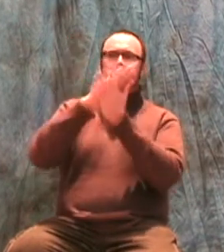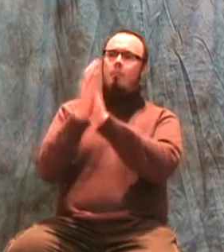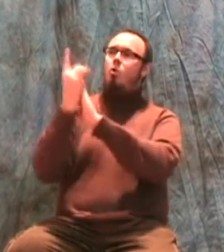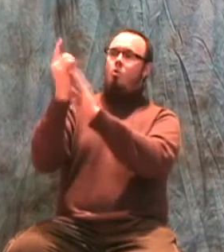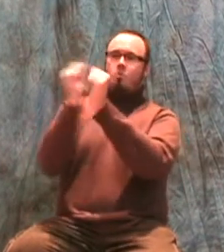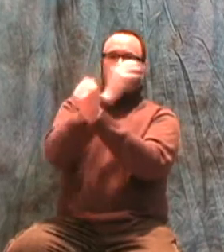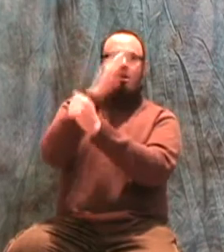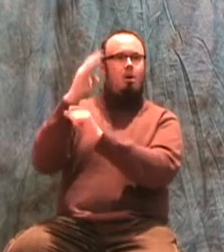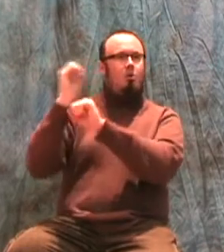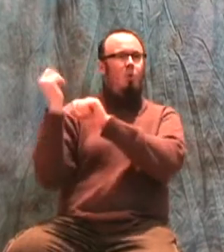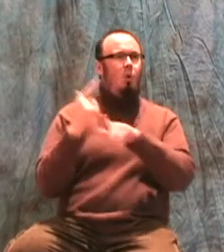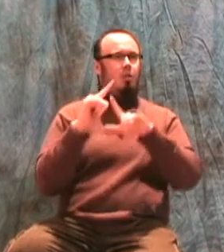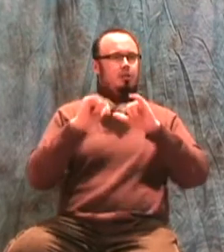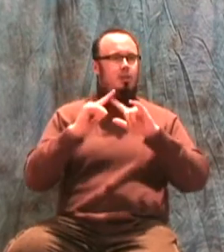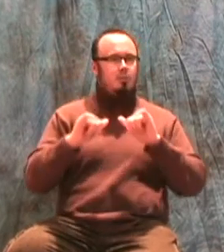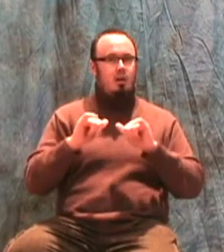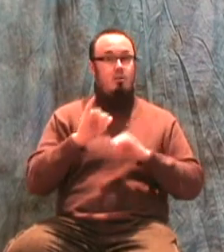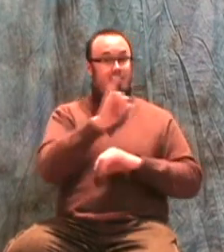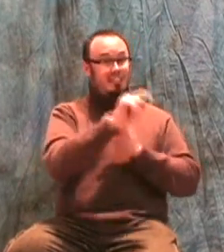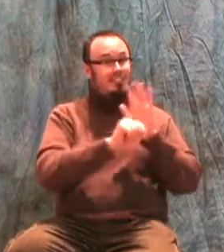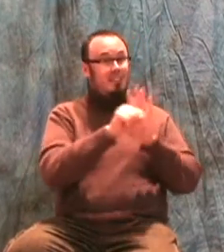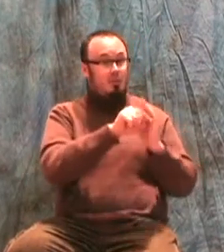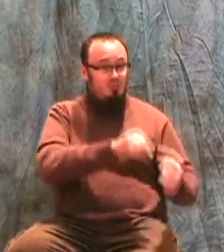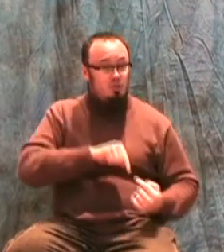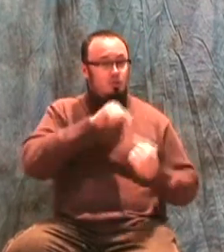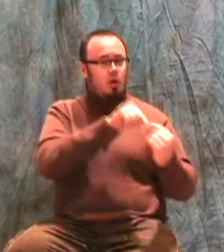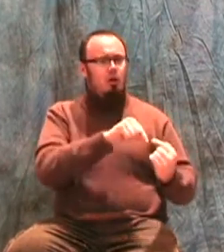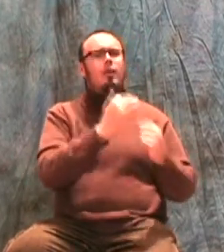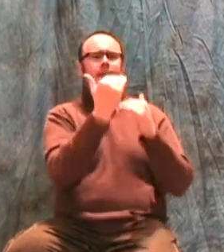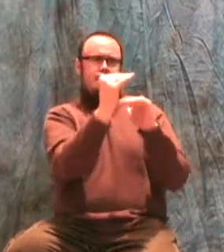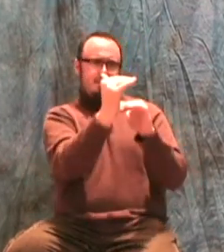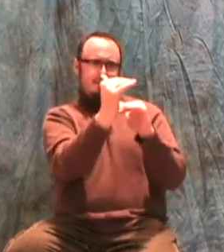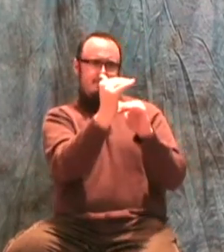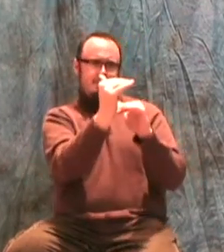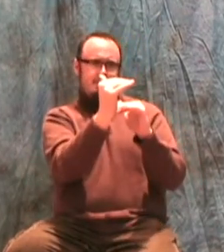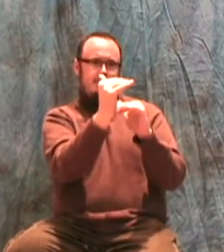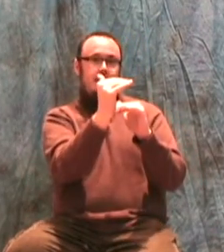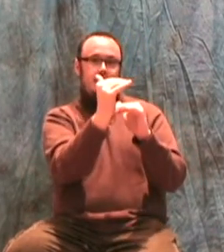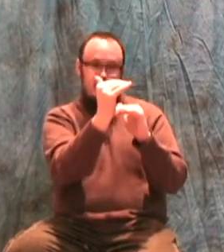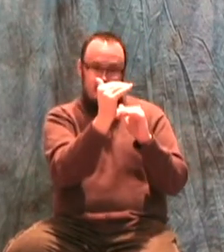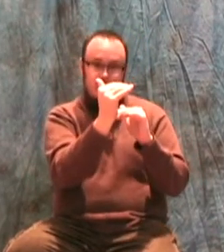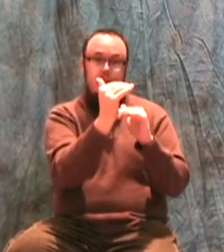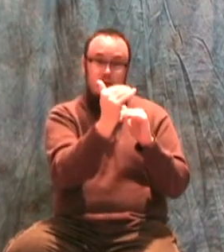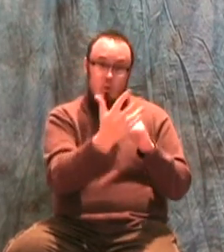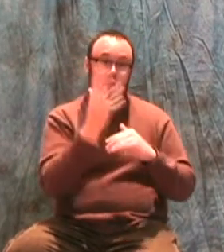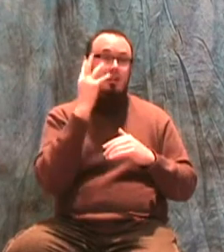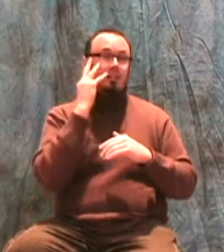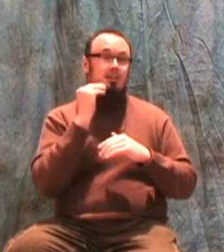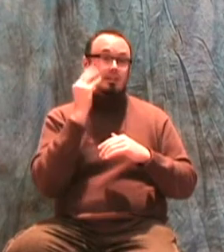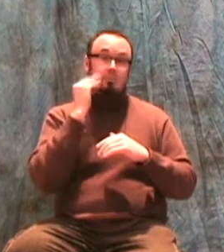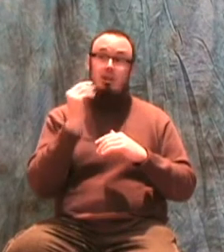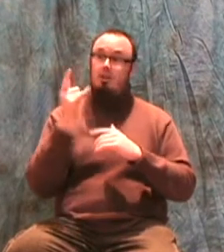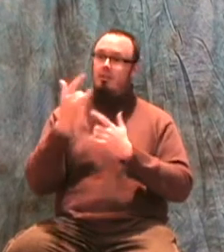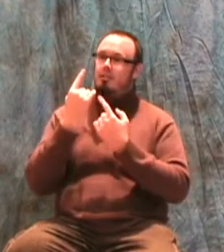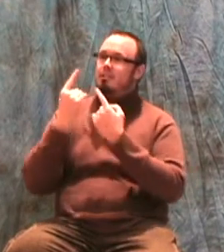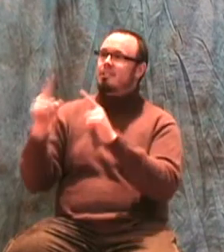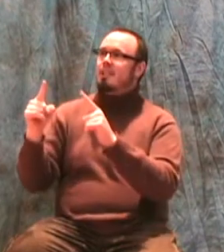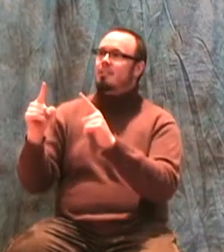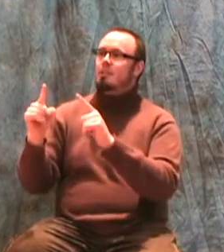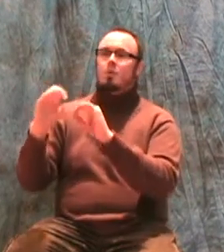This period of struggle is a finite one and the period of experiencing what we have accomplished is infinite In the